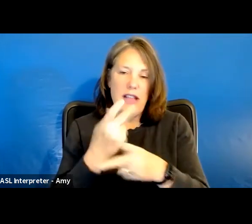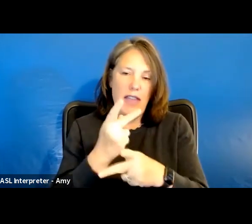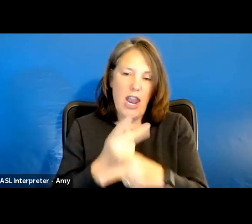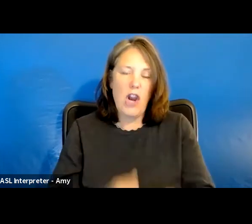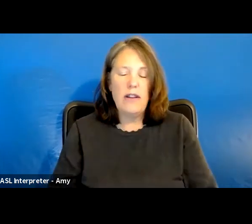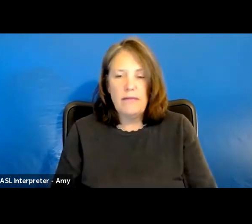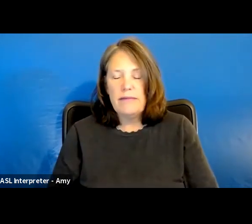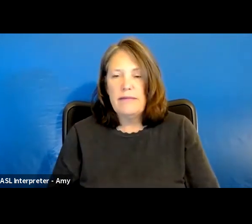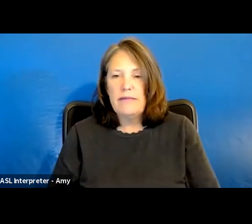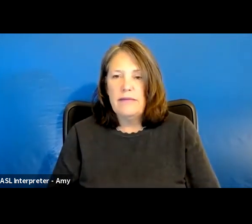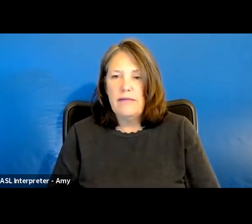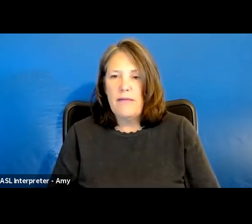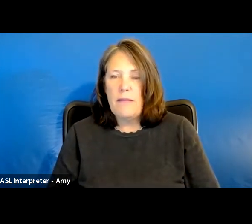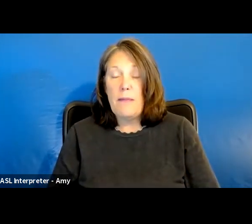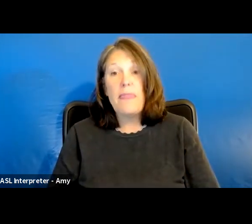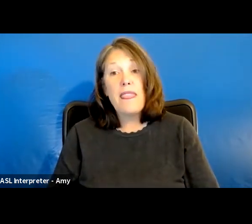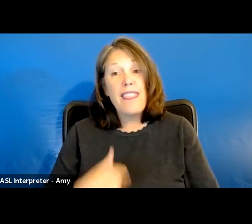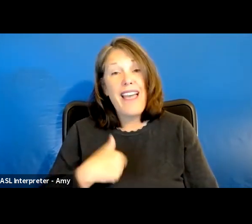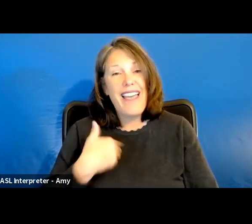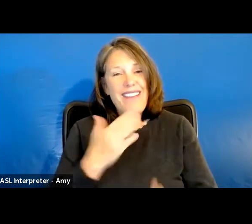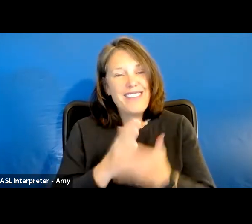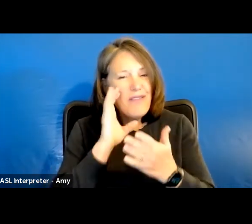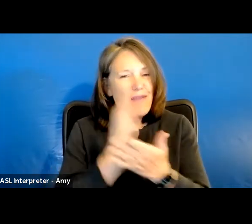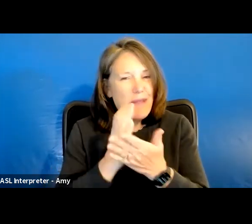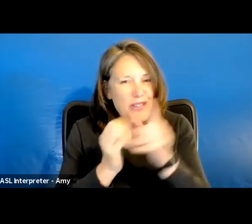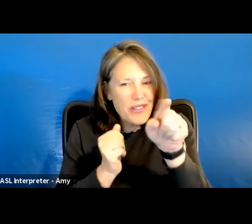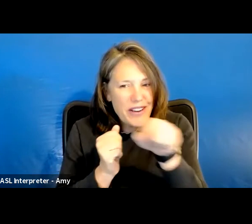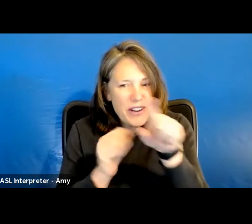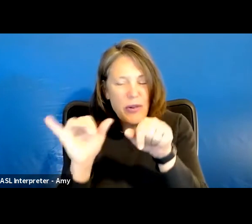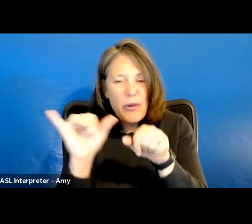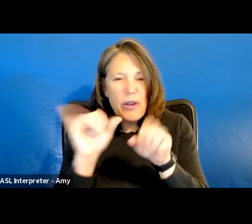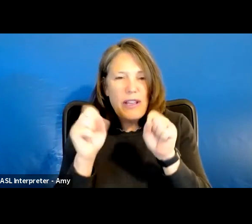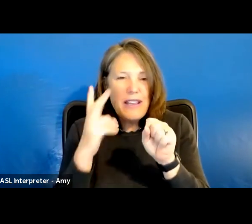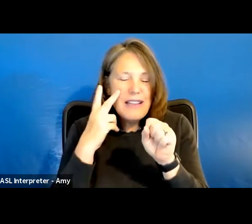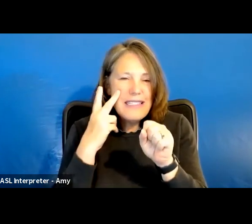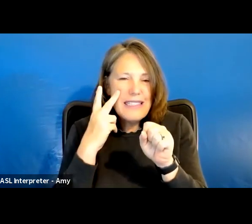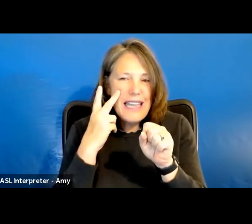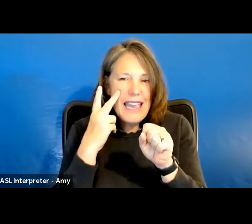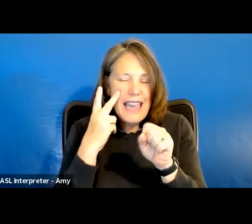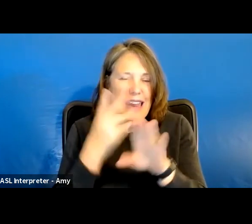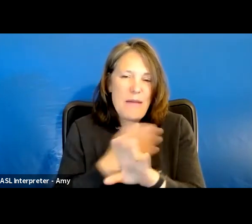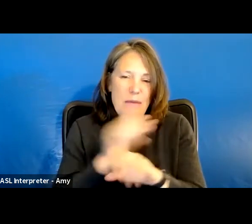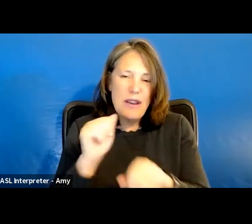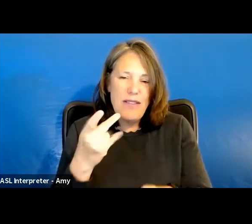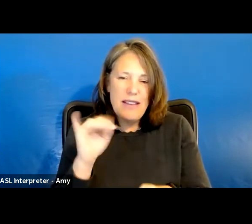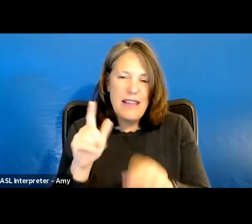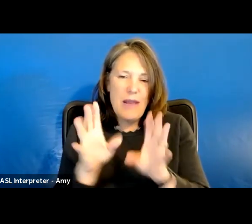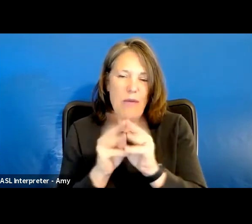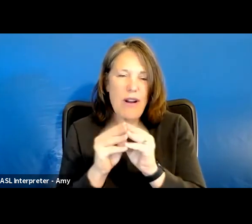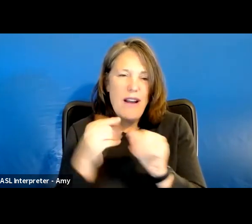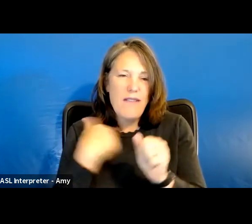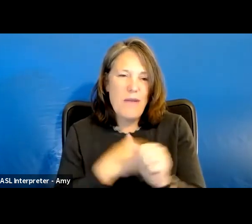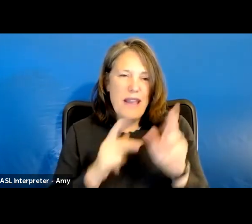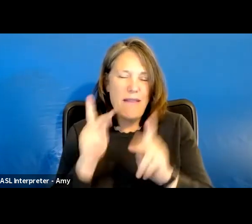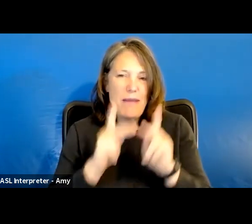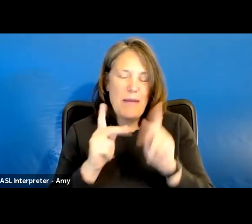self-care. I have some photos here on the slide as well. We have actually, at a previous April conference, we have a group of people holding